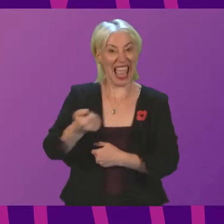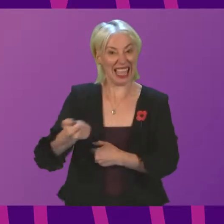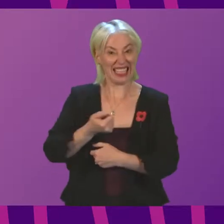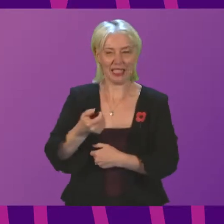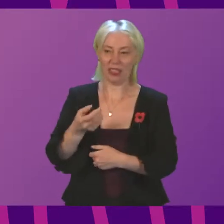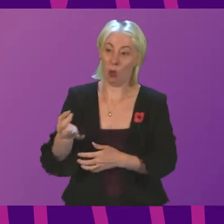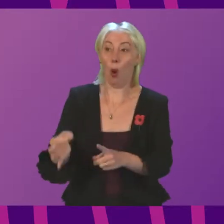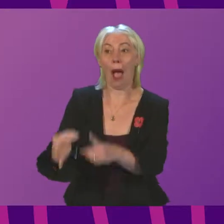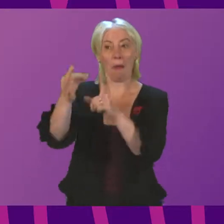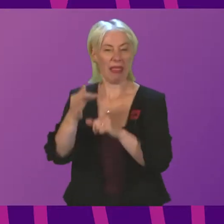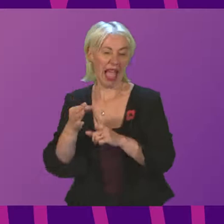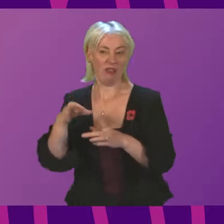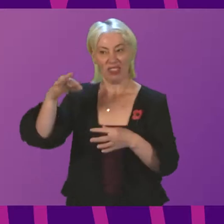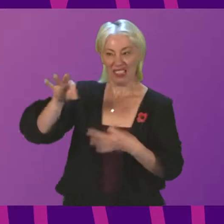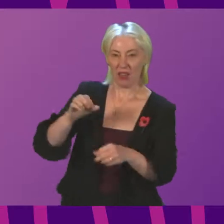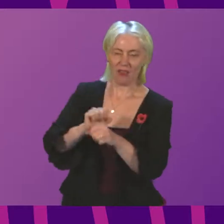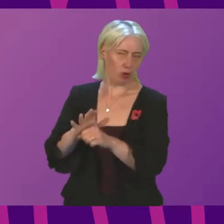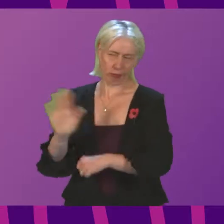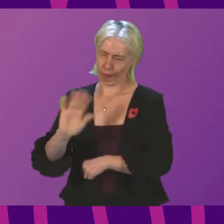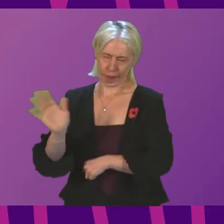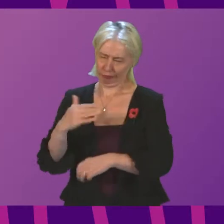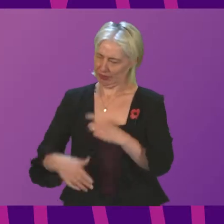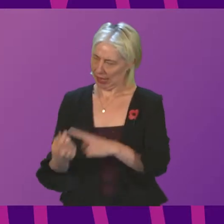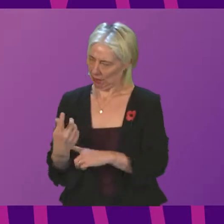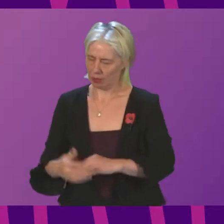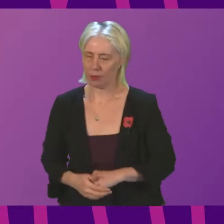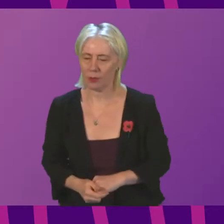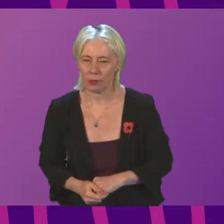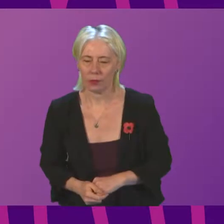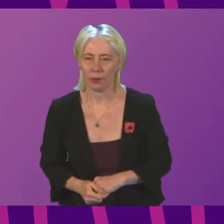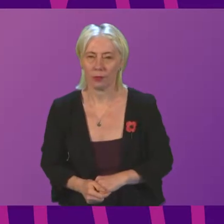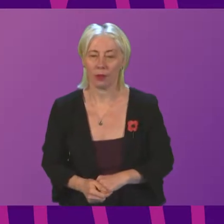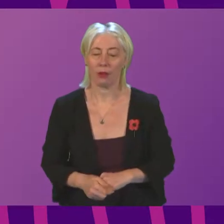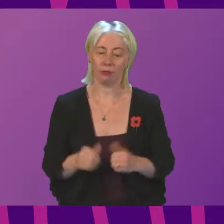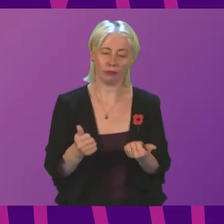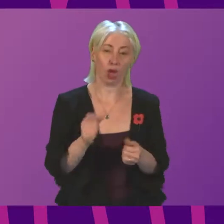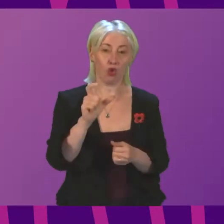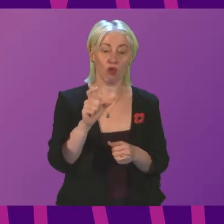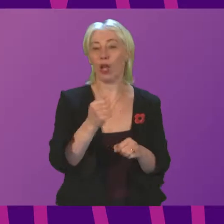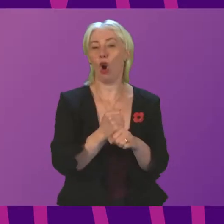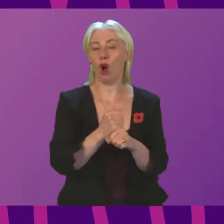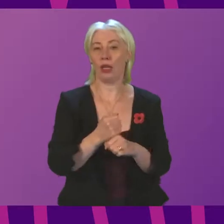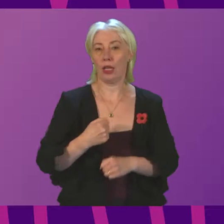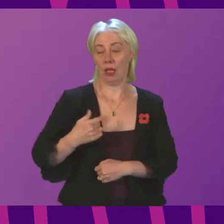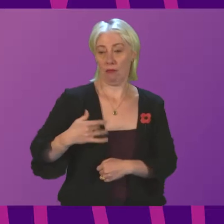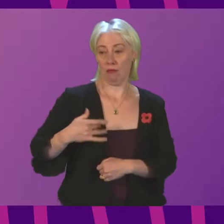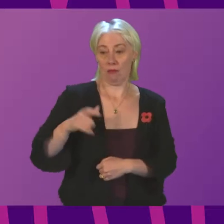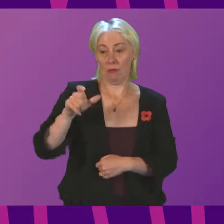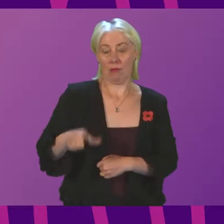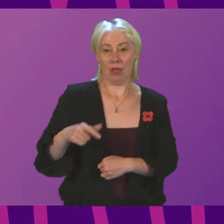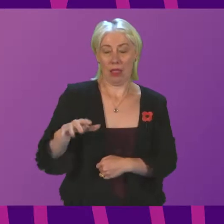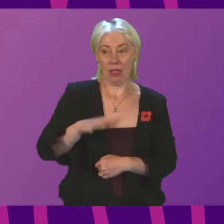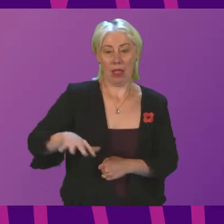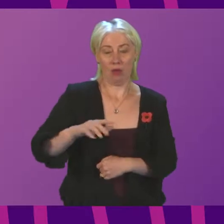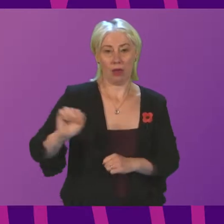apply for a COVID pass or certificate. Craig Hoy. Thank you, presenting officer. My constituent Norma from Durlton received